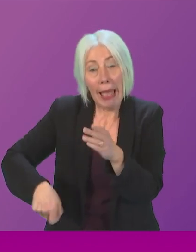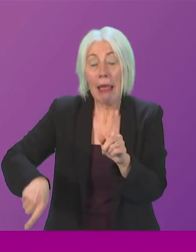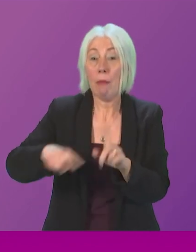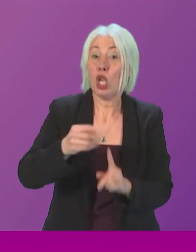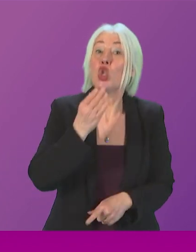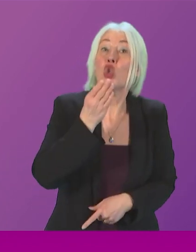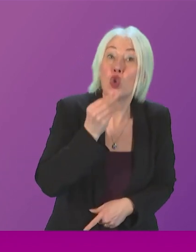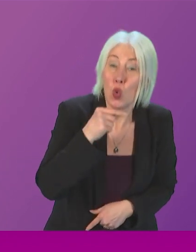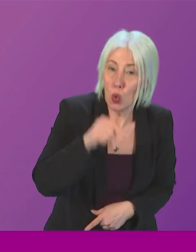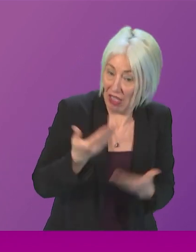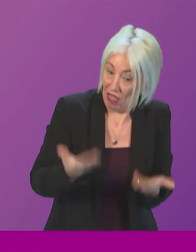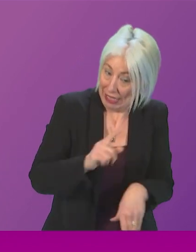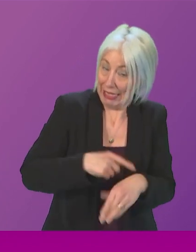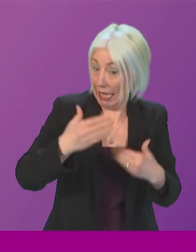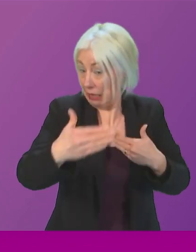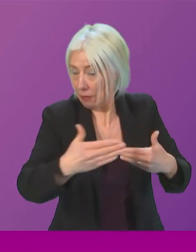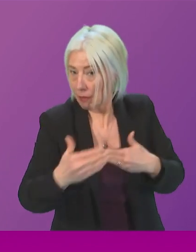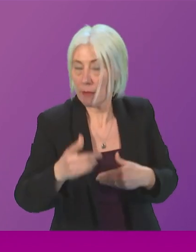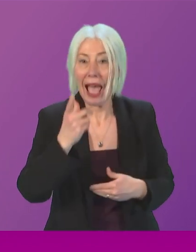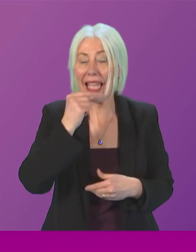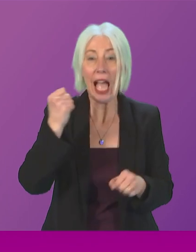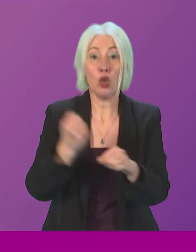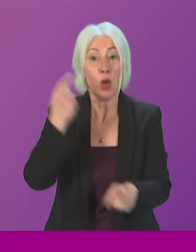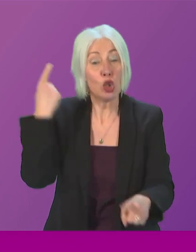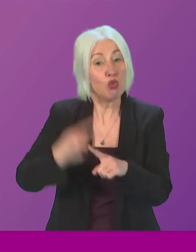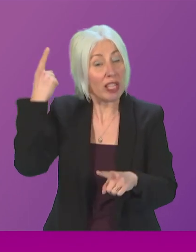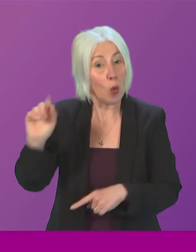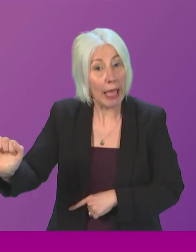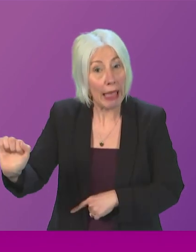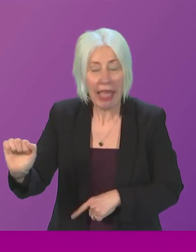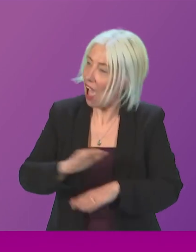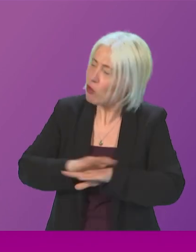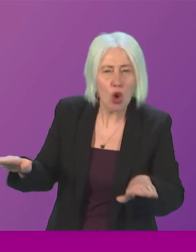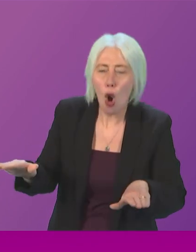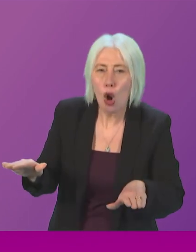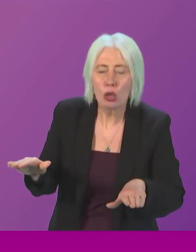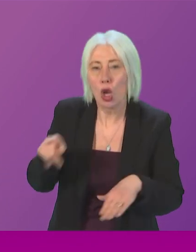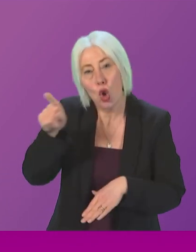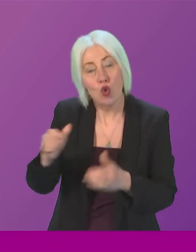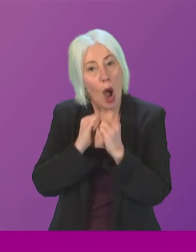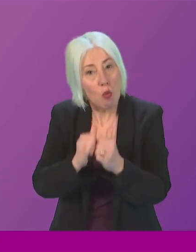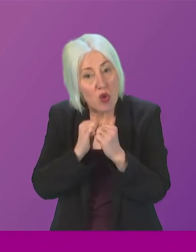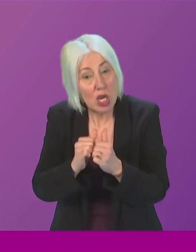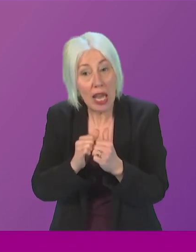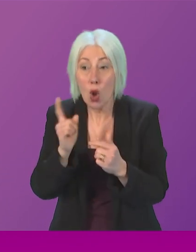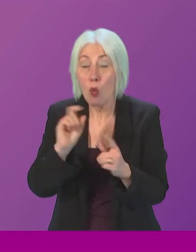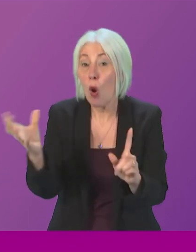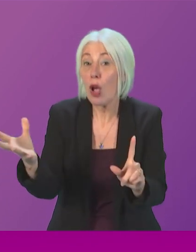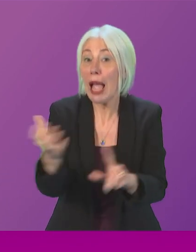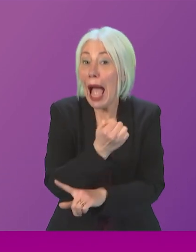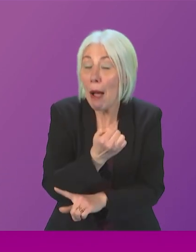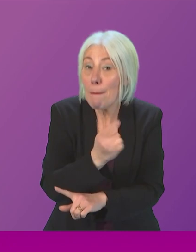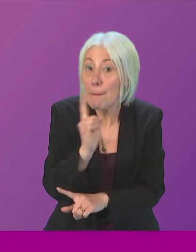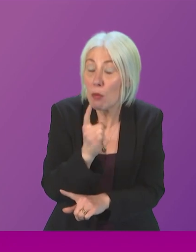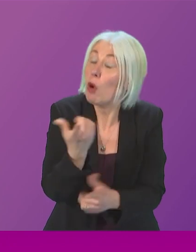will he do that straight away and if not does he appreciate that the outcome will be